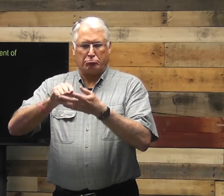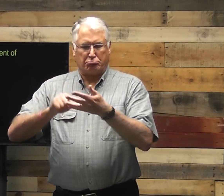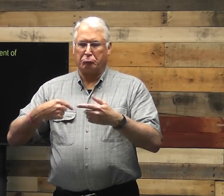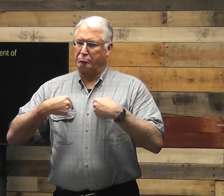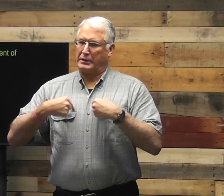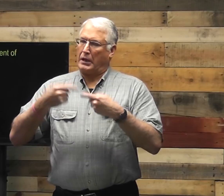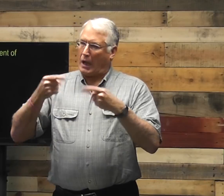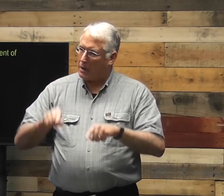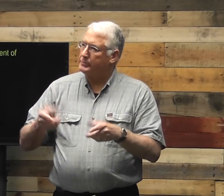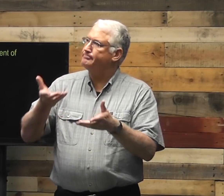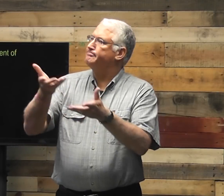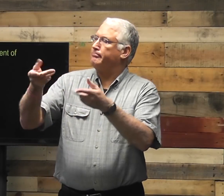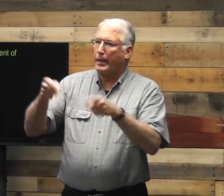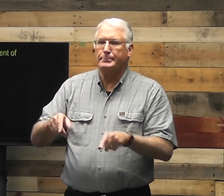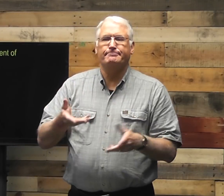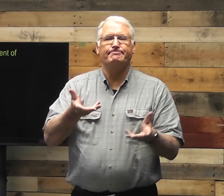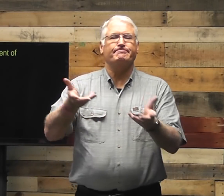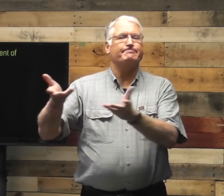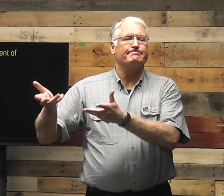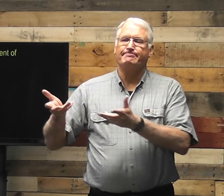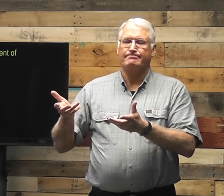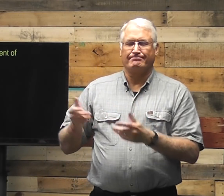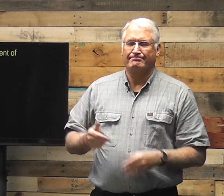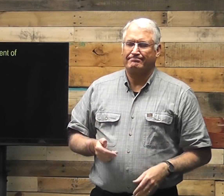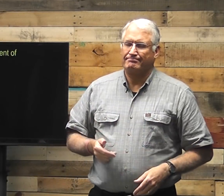You know, all these things, I would think it was me, me, me.